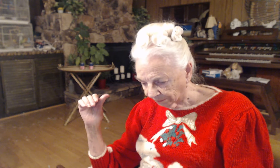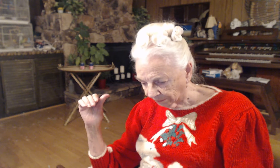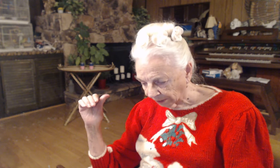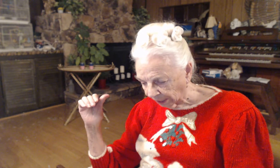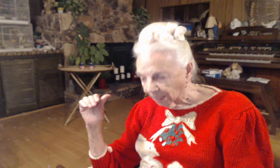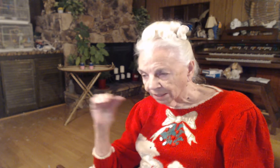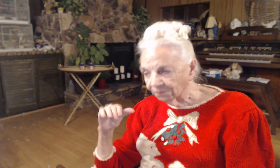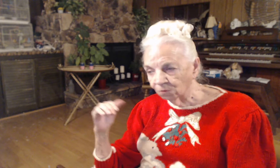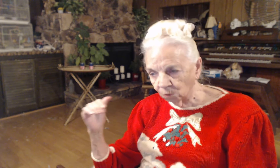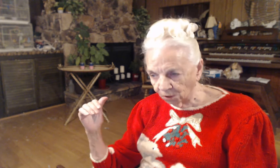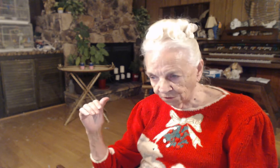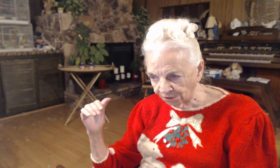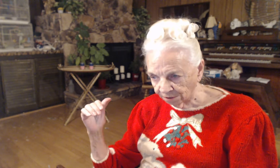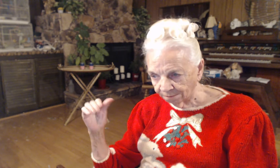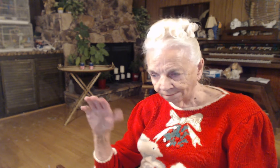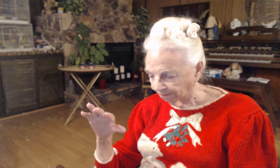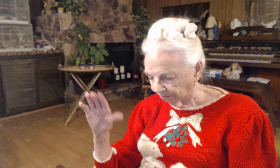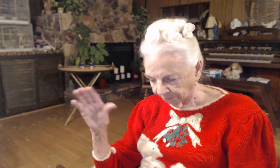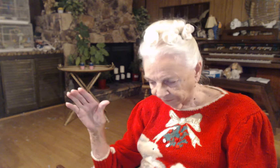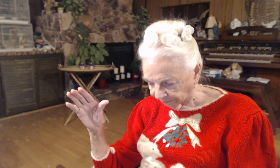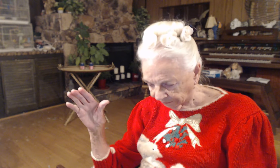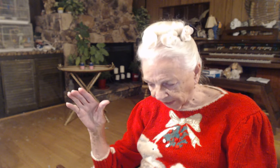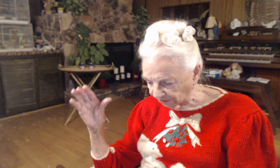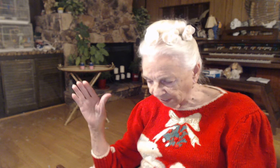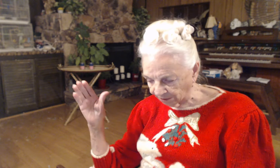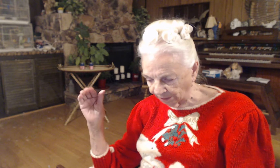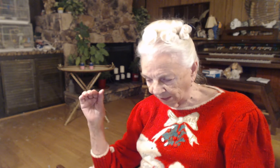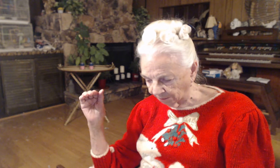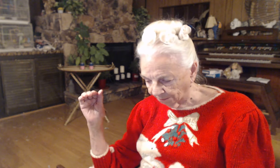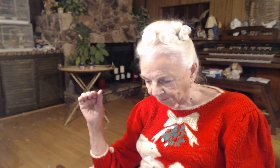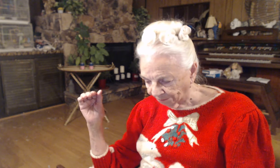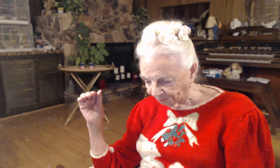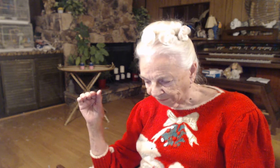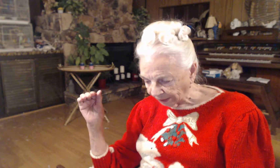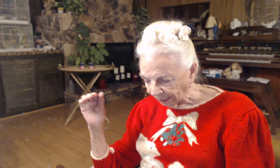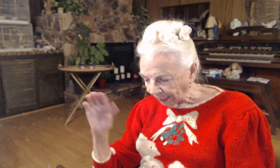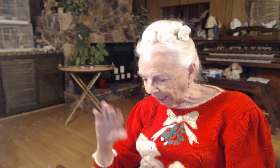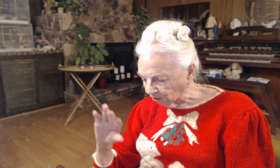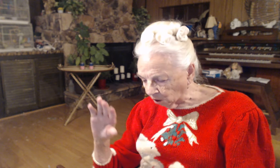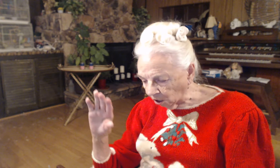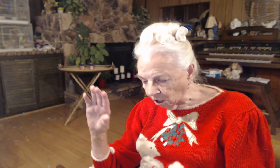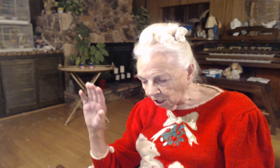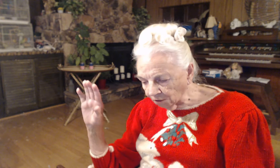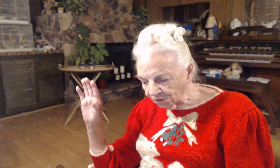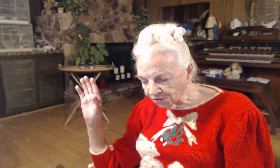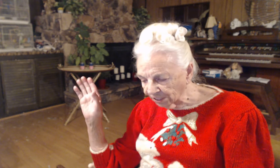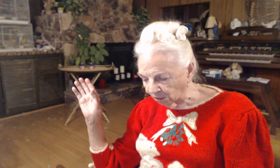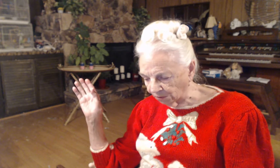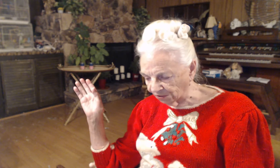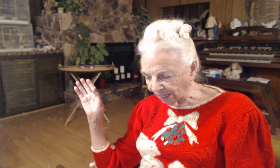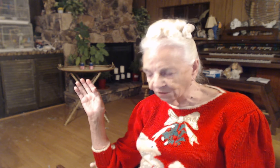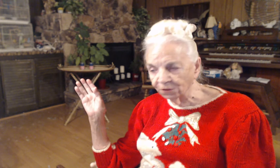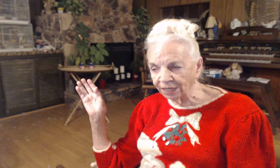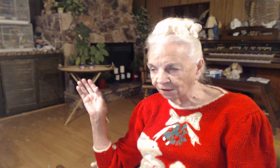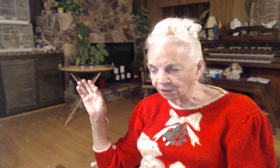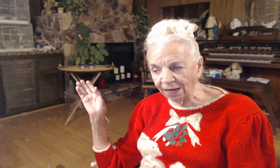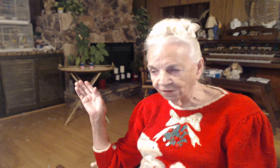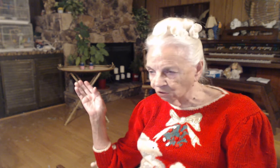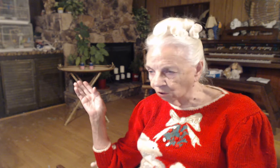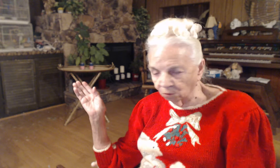Different words. Exact meaning. And all the city was gathered together at the door. What